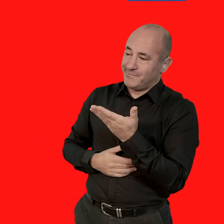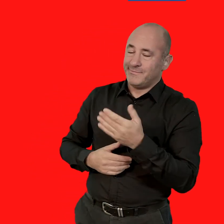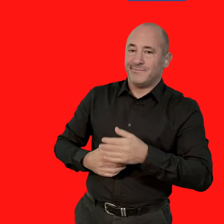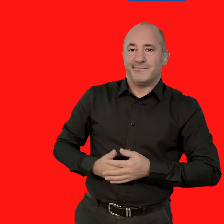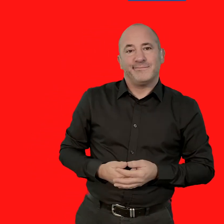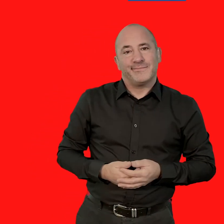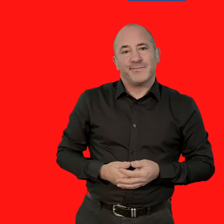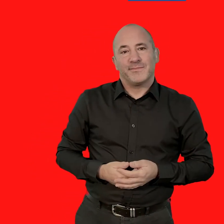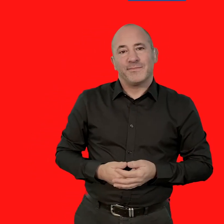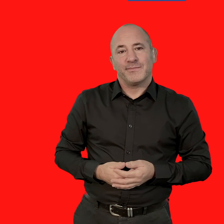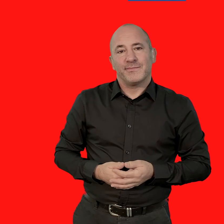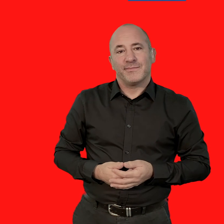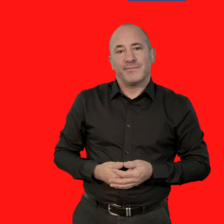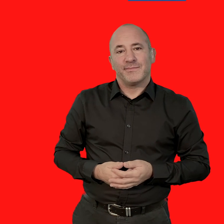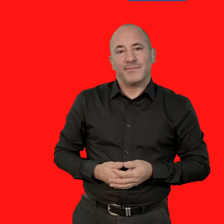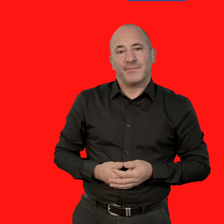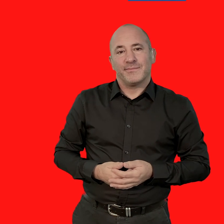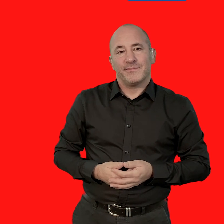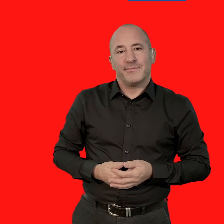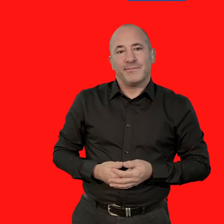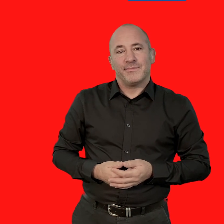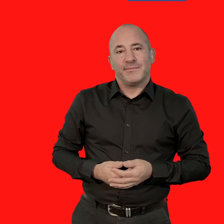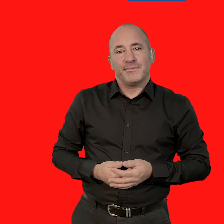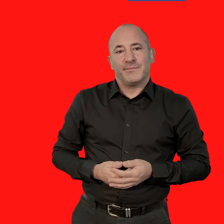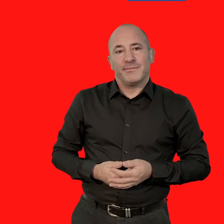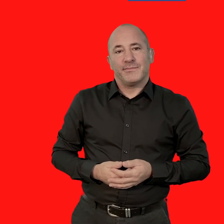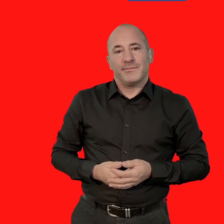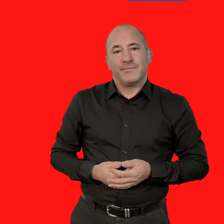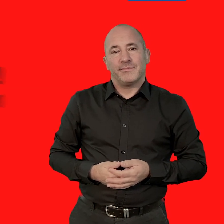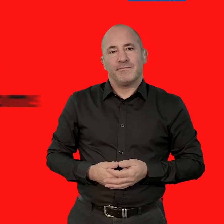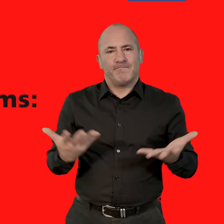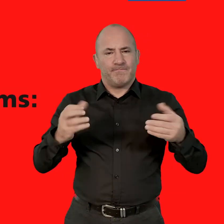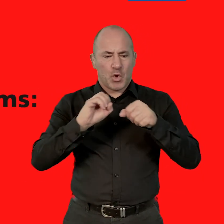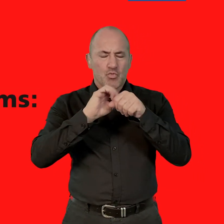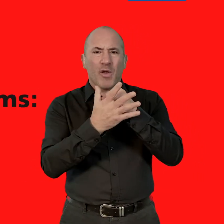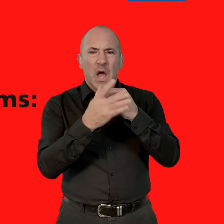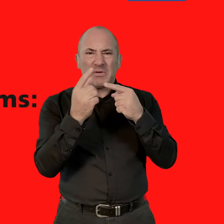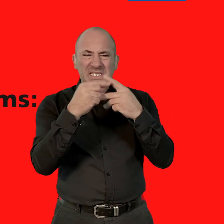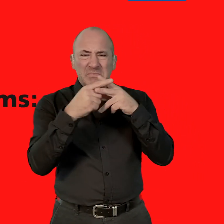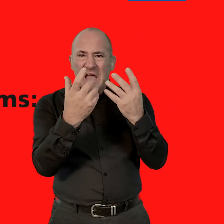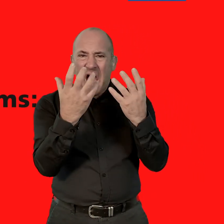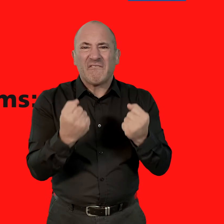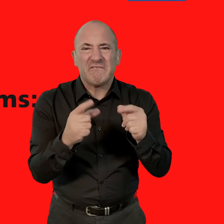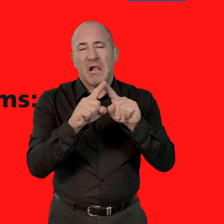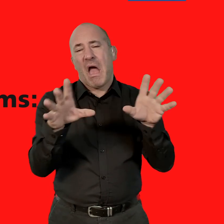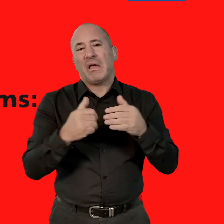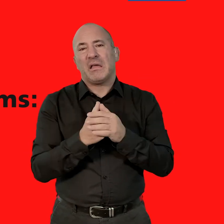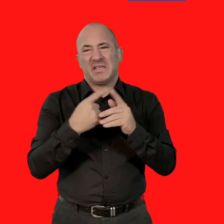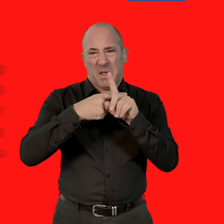gov.uk forward slash coronavirus. If you have any coronavirus symptoms, a